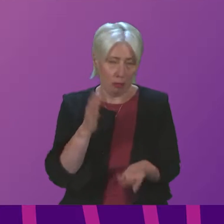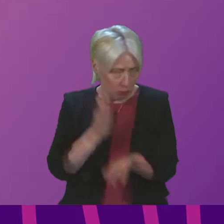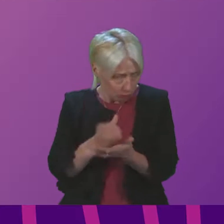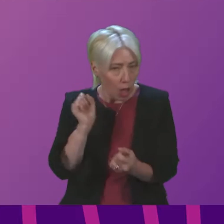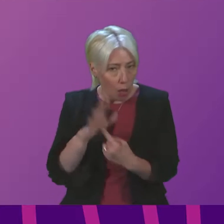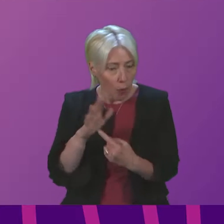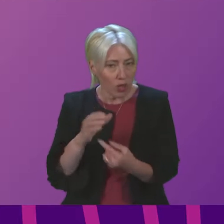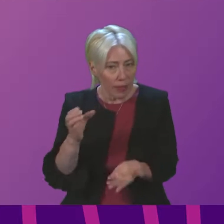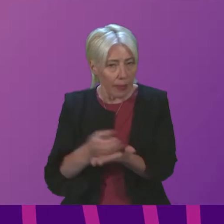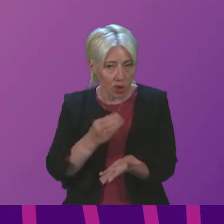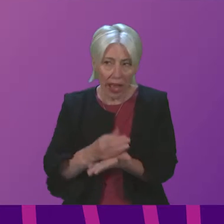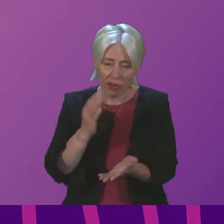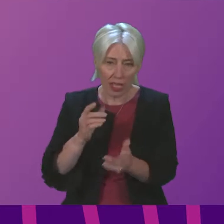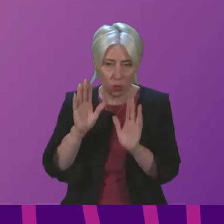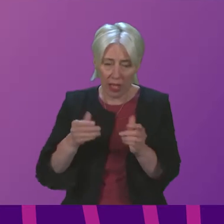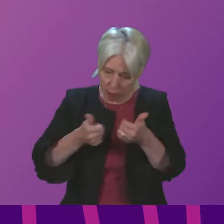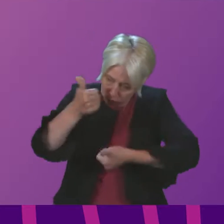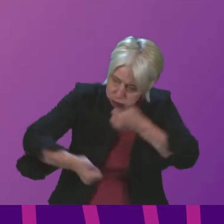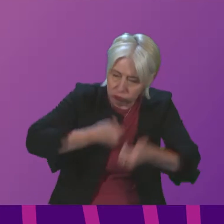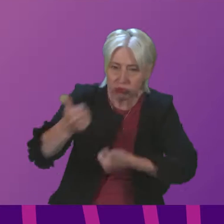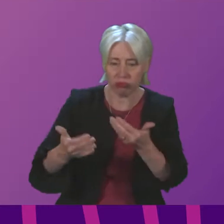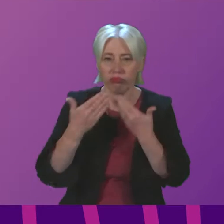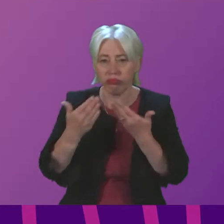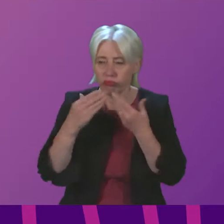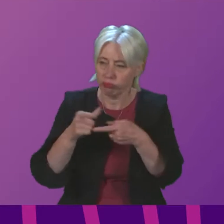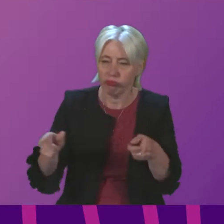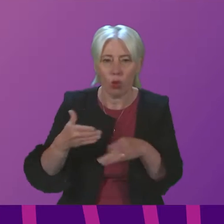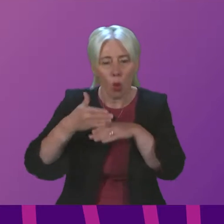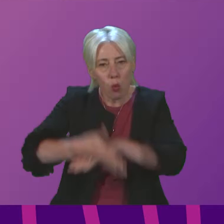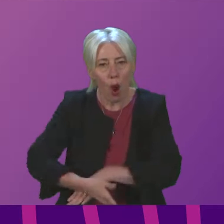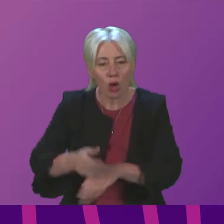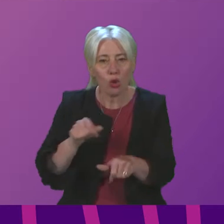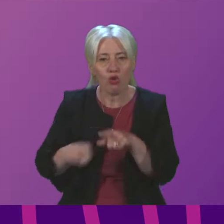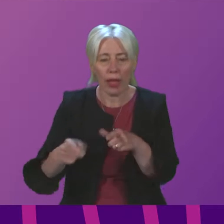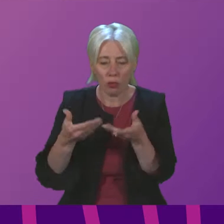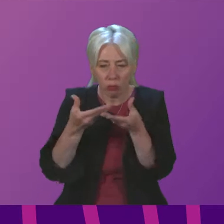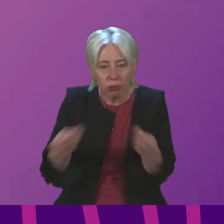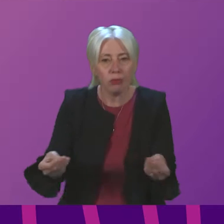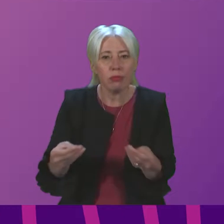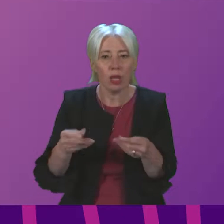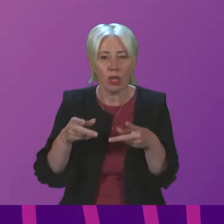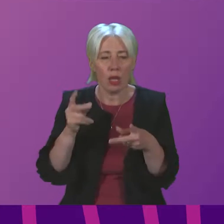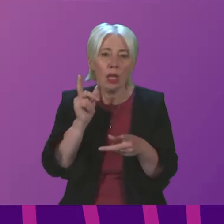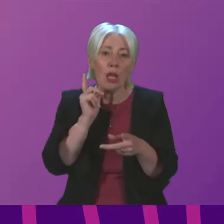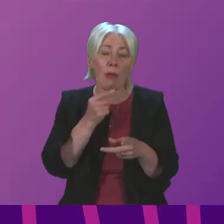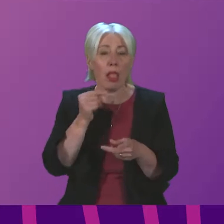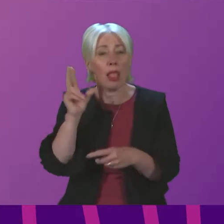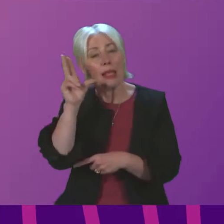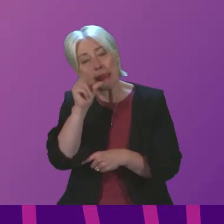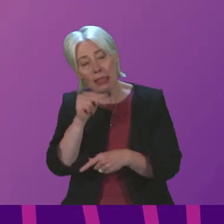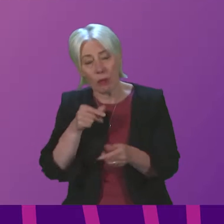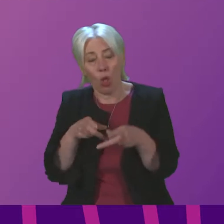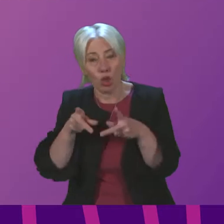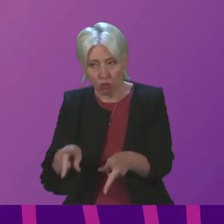third sector agencies are commended for the work that they've done on eradicating rough sleeping on our streets and supporting